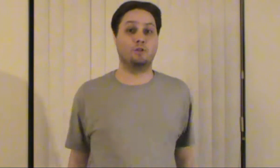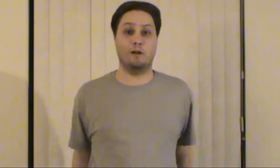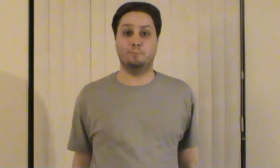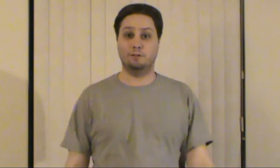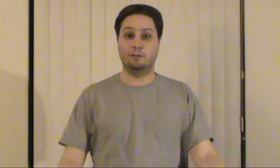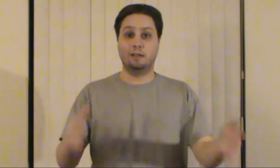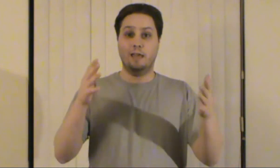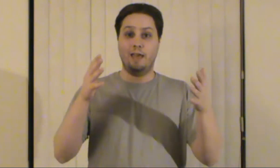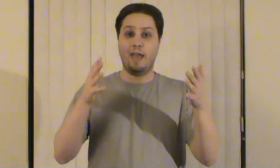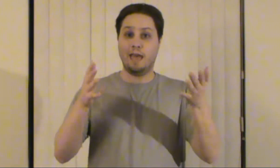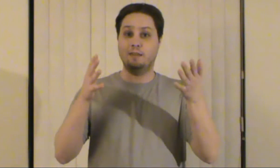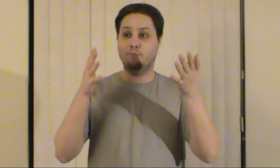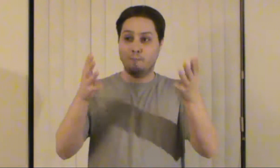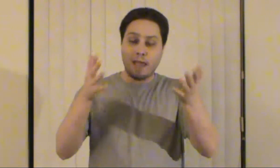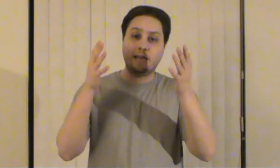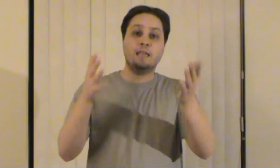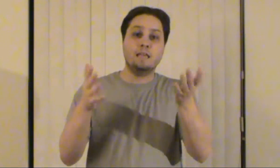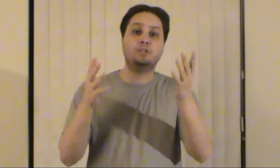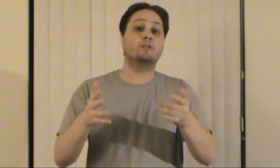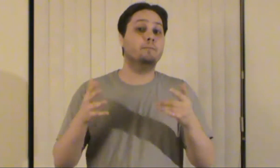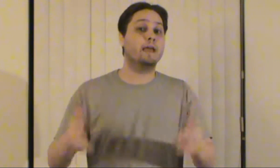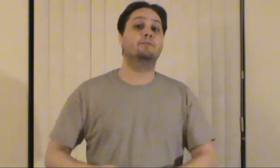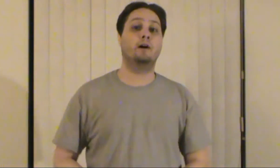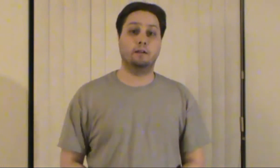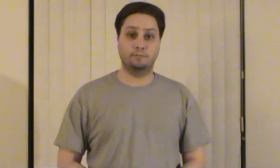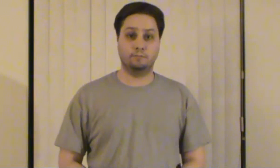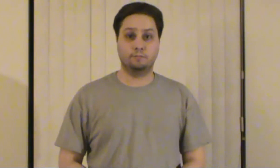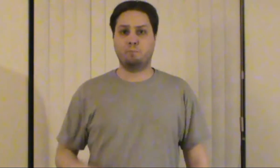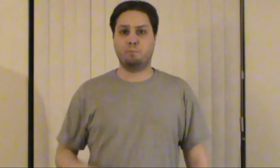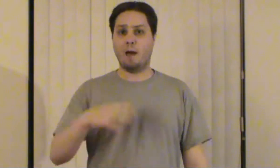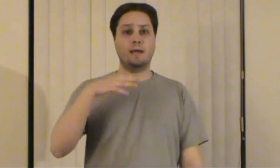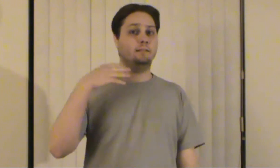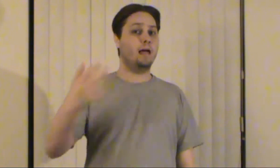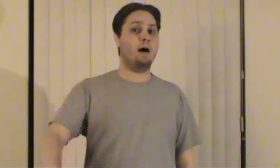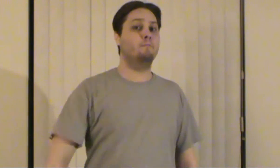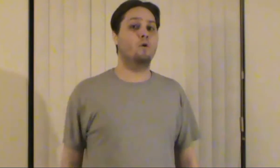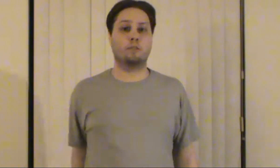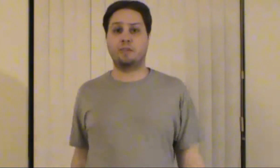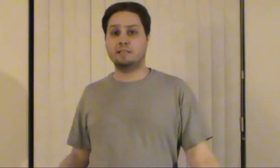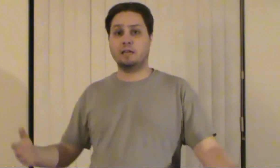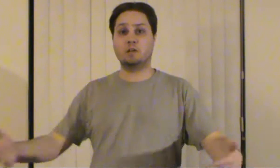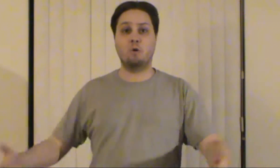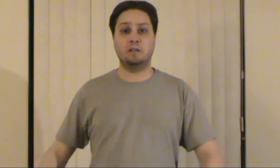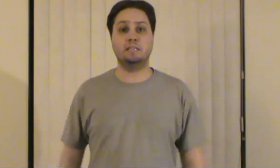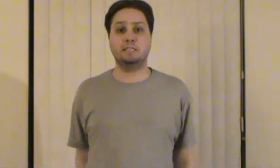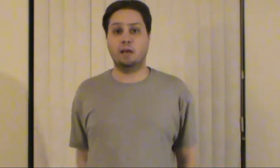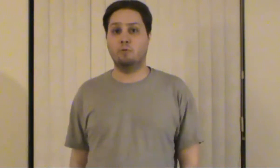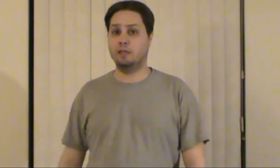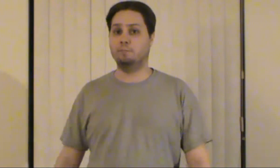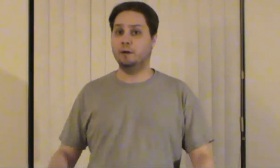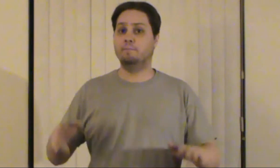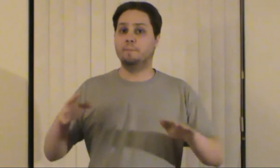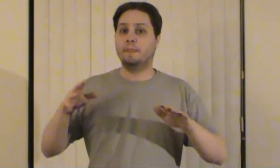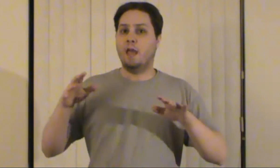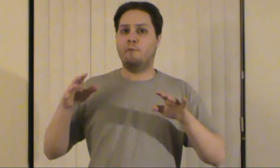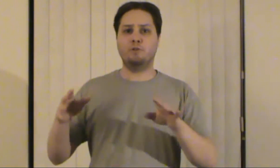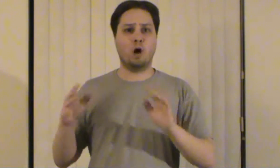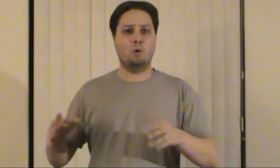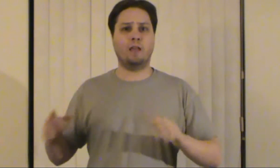enjoyable and made it easier to make fun of there's probably a lot more things i can go into detail with but if you don't